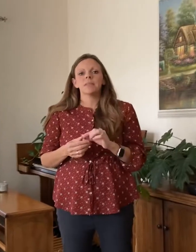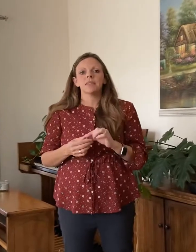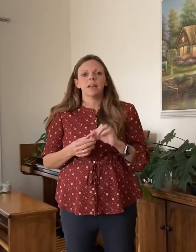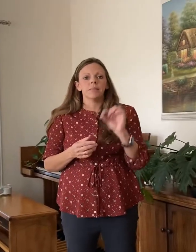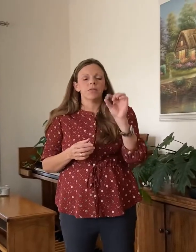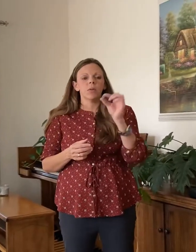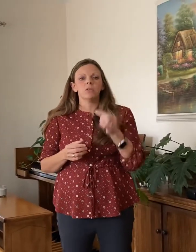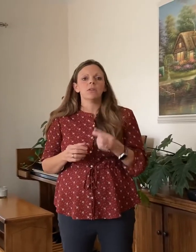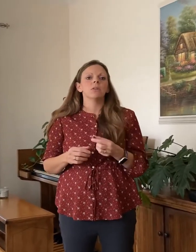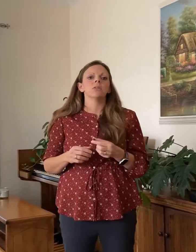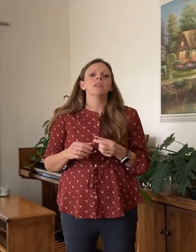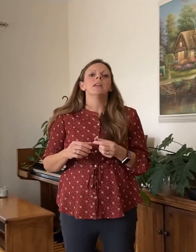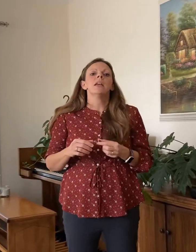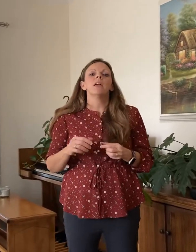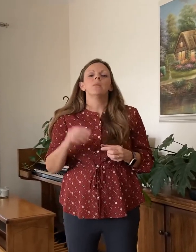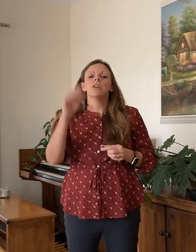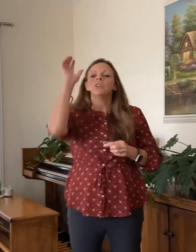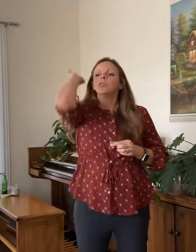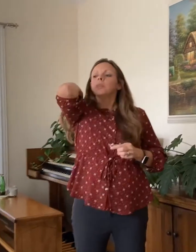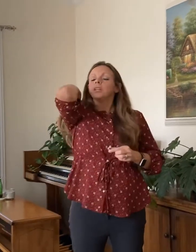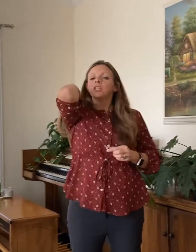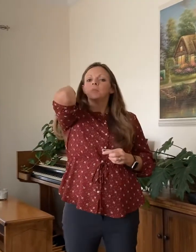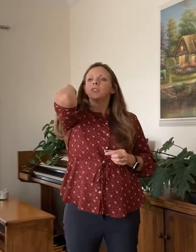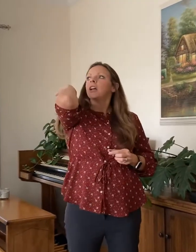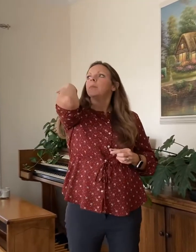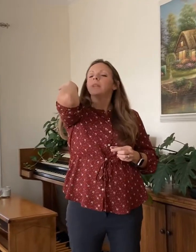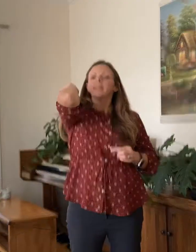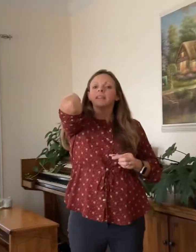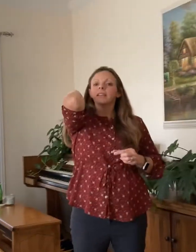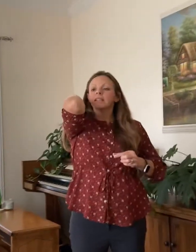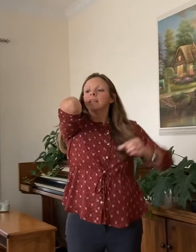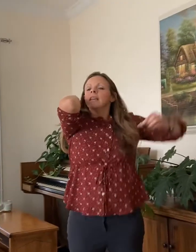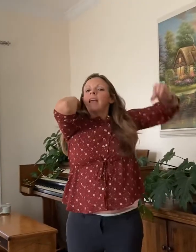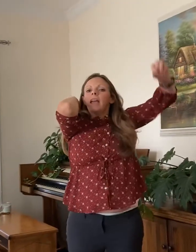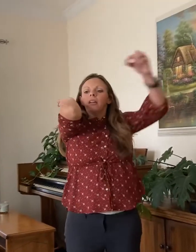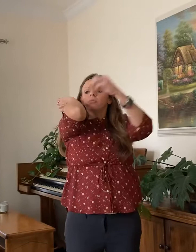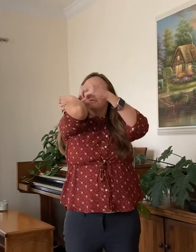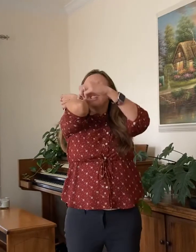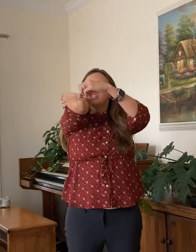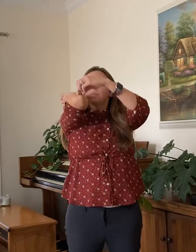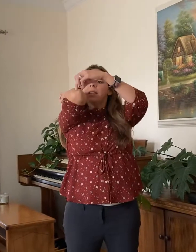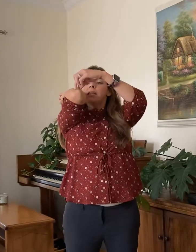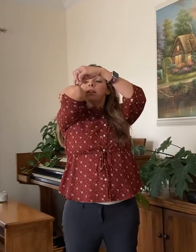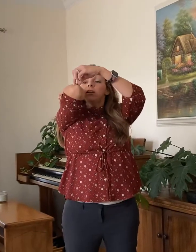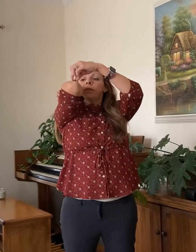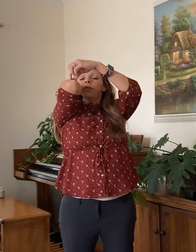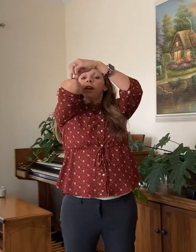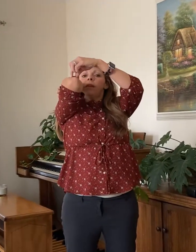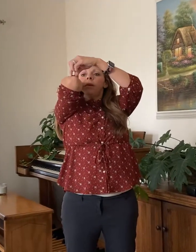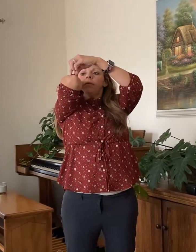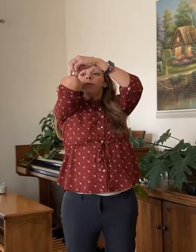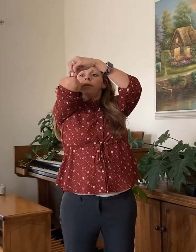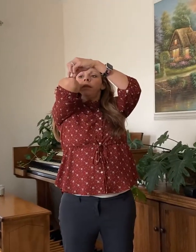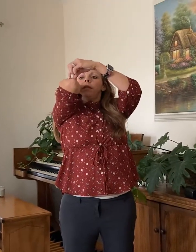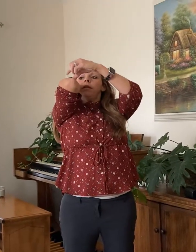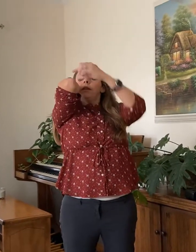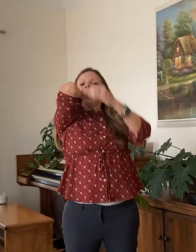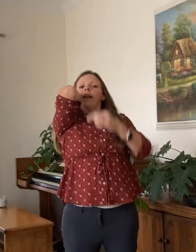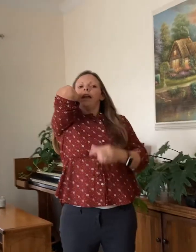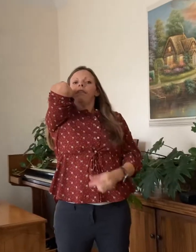if you want to use those. And what you do is you put your elbow like this and you rest your pennies on top of your elbow. Okay, and